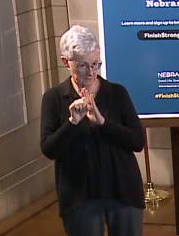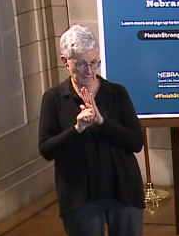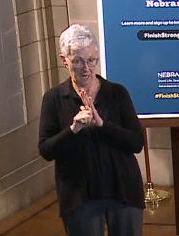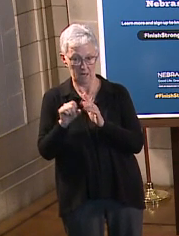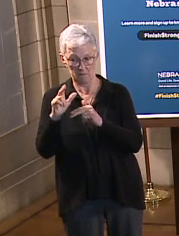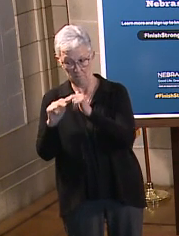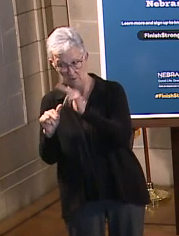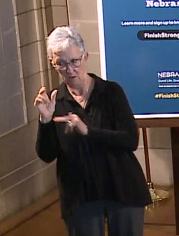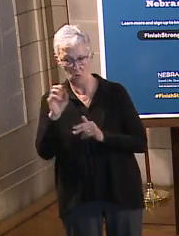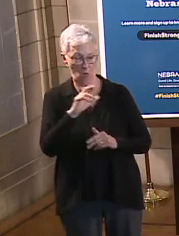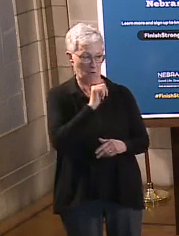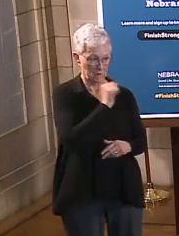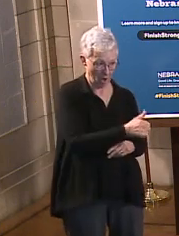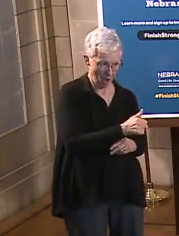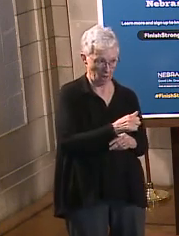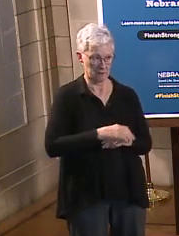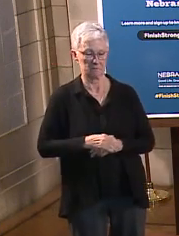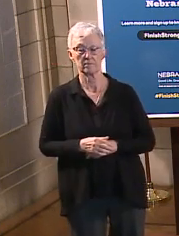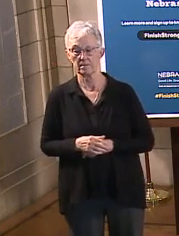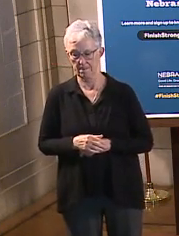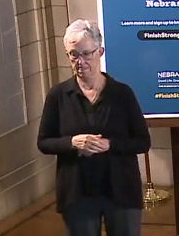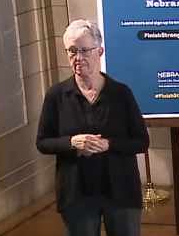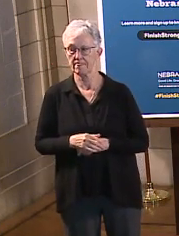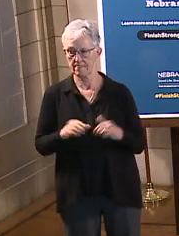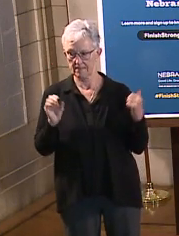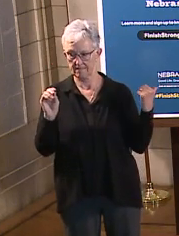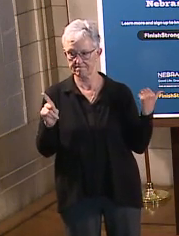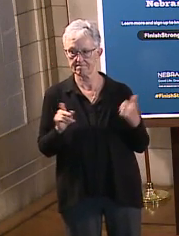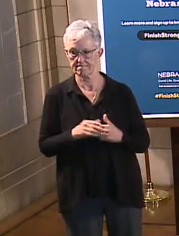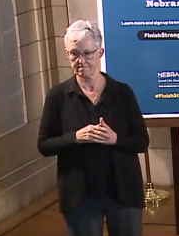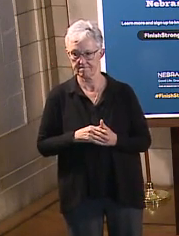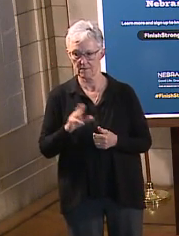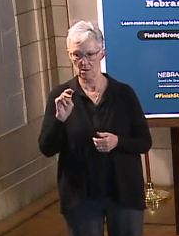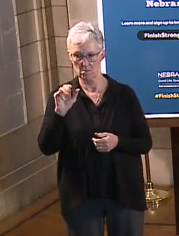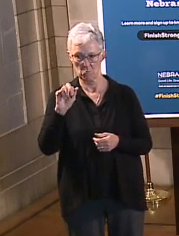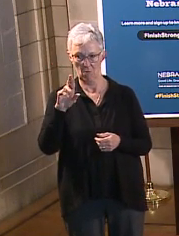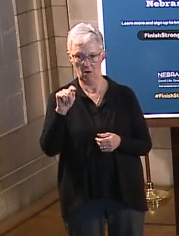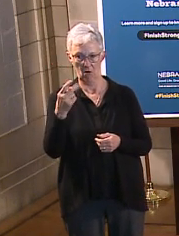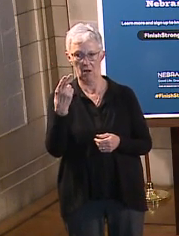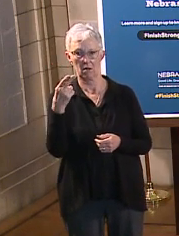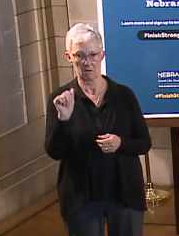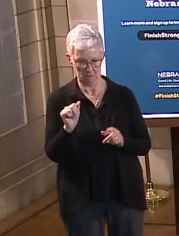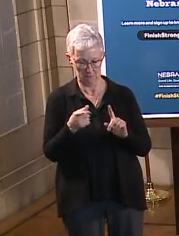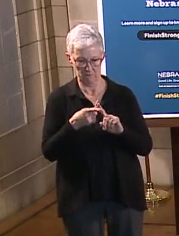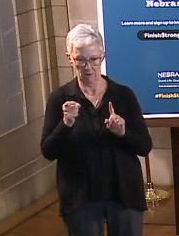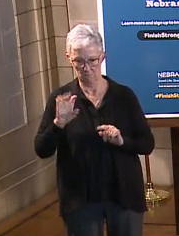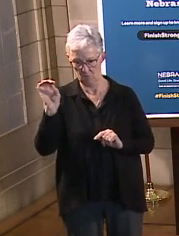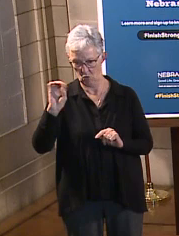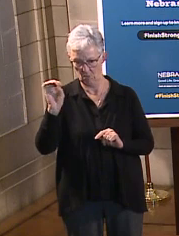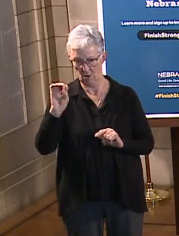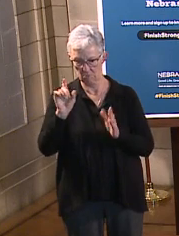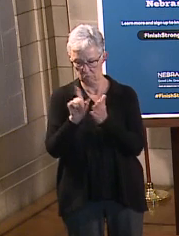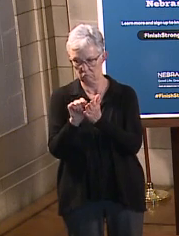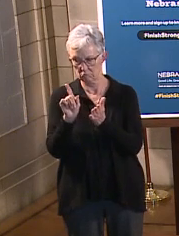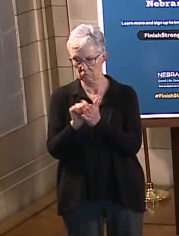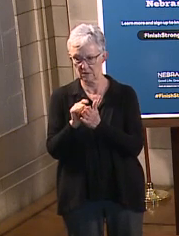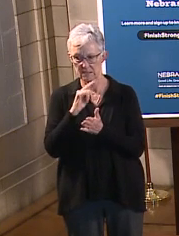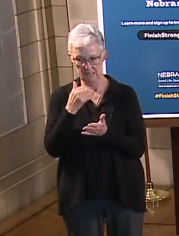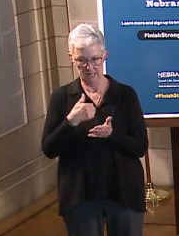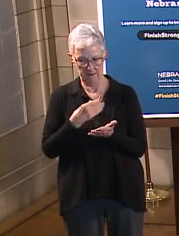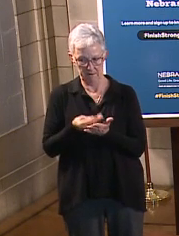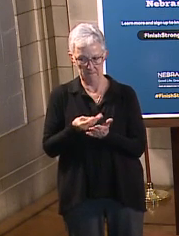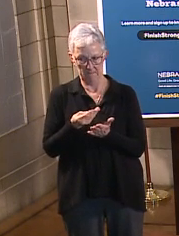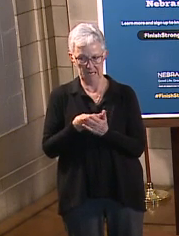to building a new prison? So Martha at Omaha World Herald is asking about the money that is set aside in the budget to do the planning for